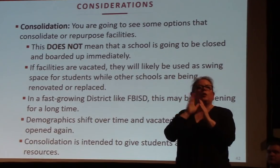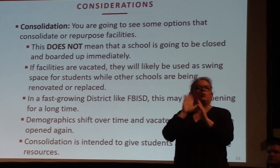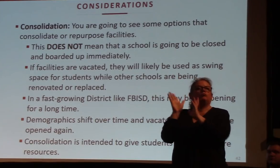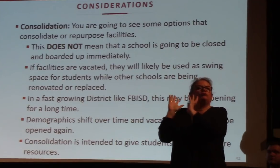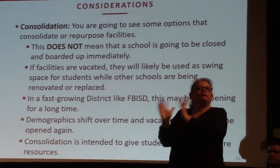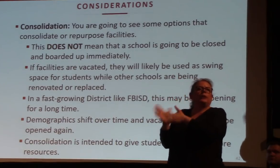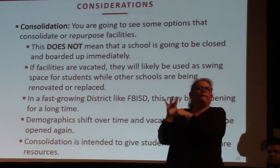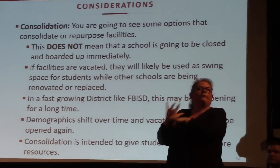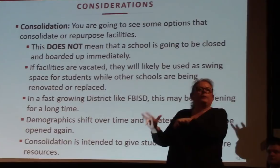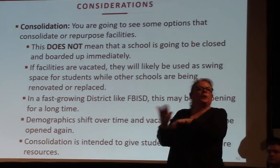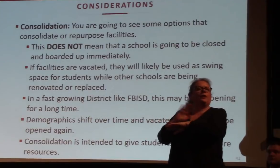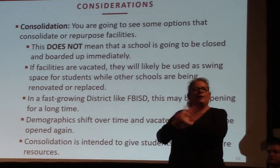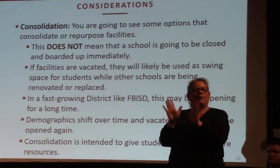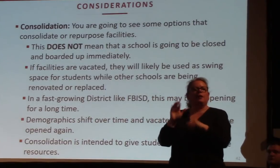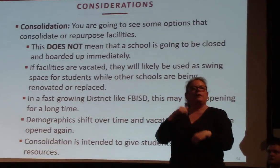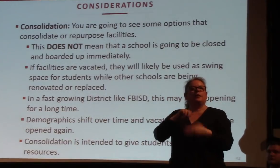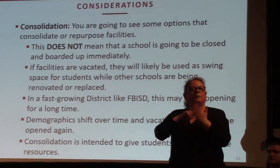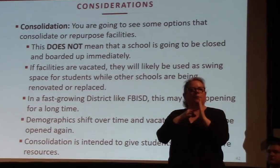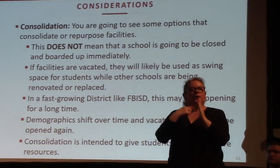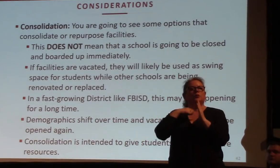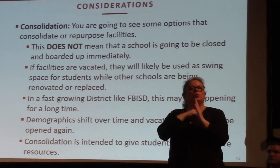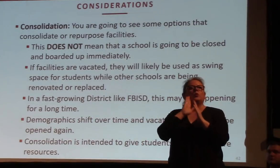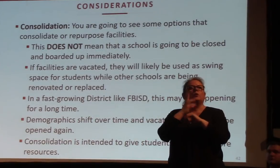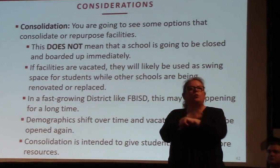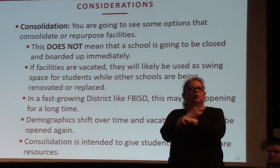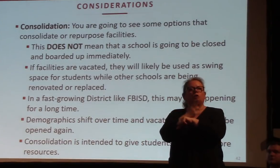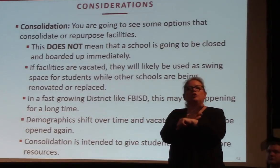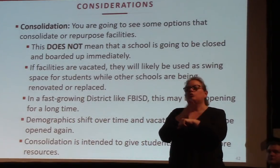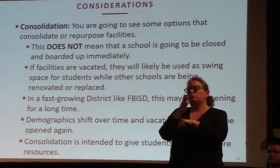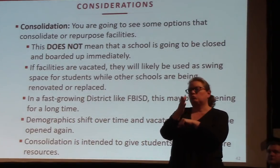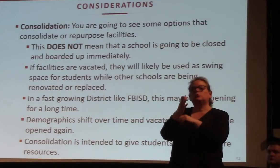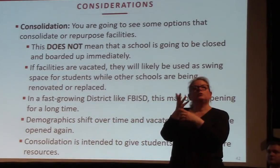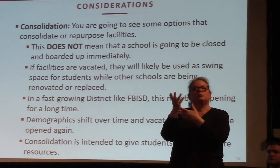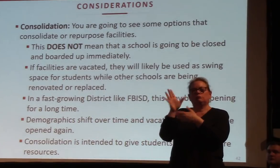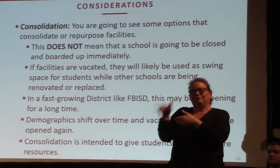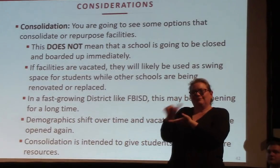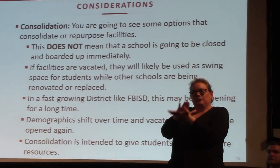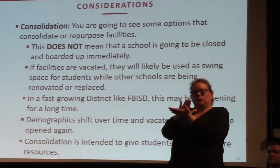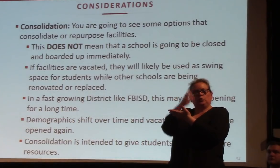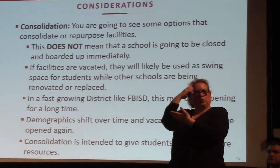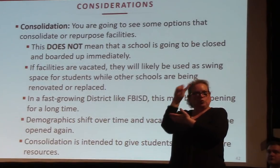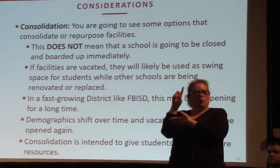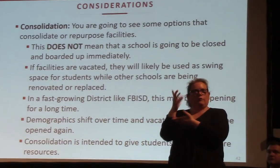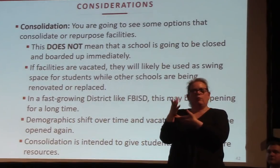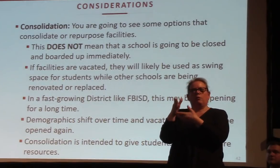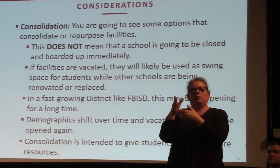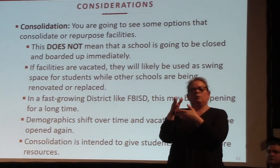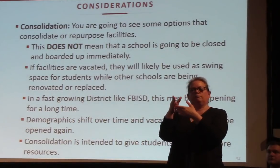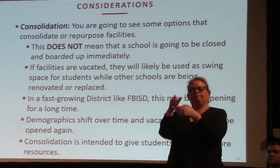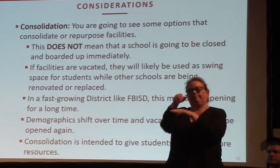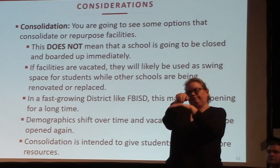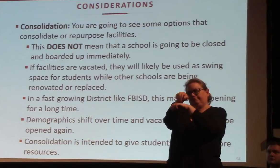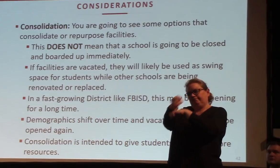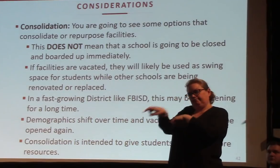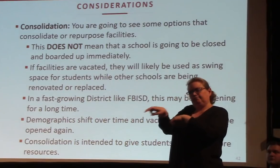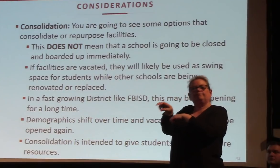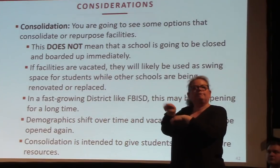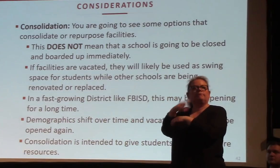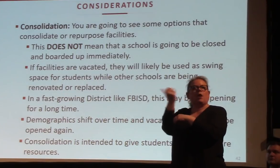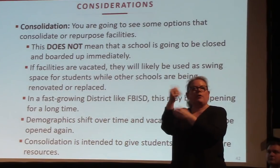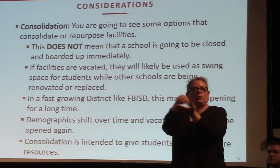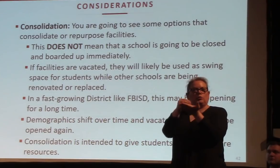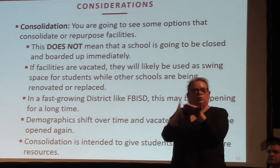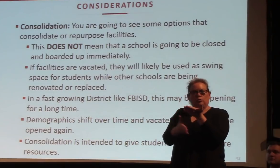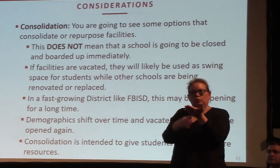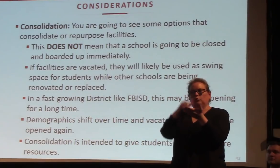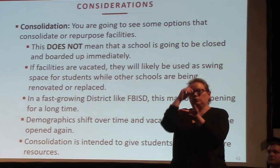on. And so some renovation projects are pretty intense and you can't have students in there while those renovations are happening. And so there may be a need to move